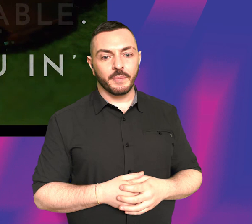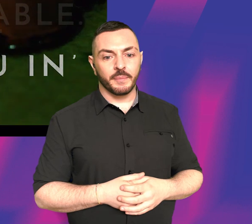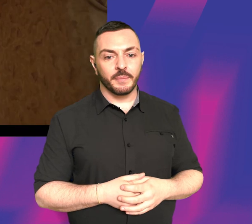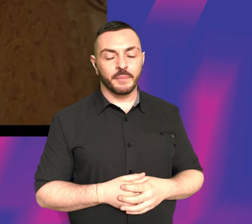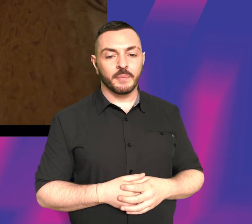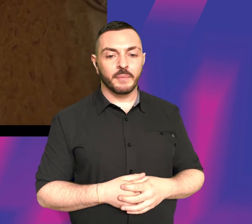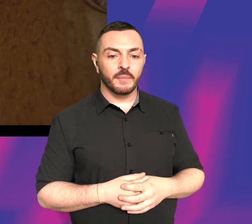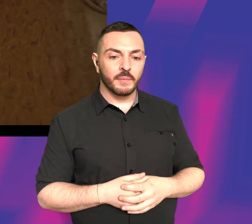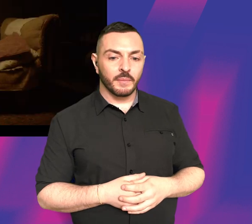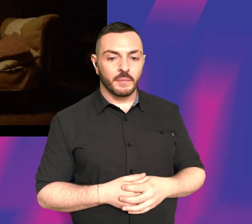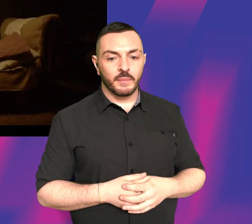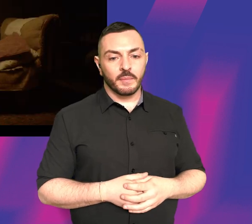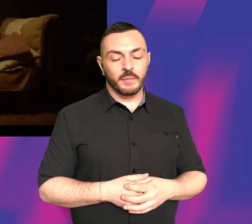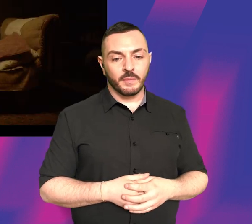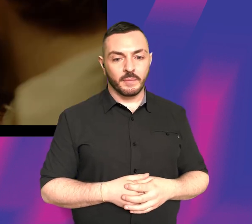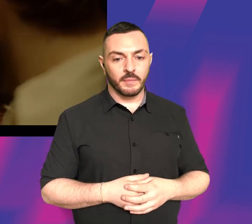Do you see it?